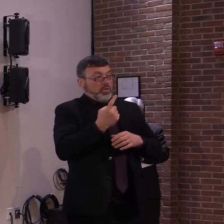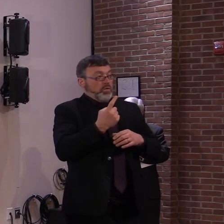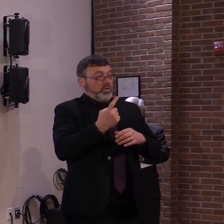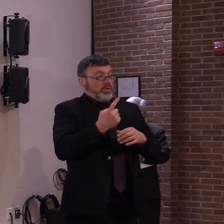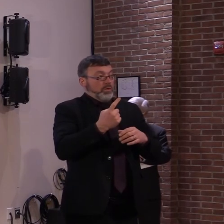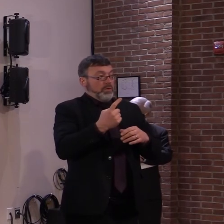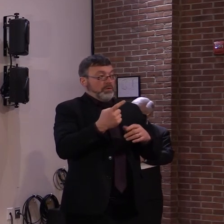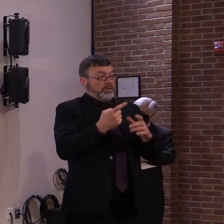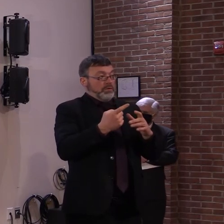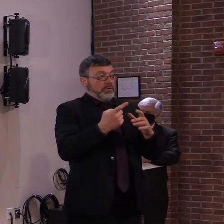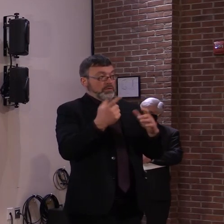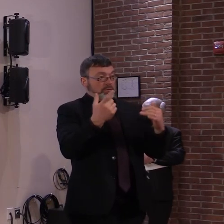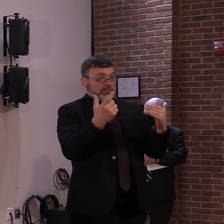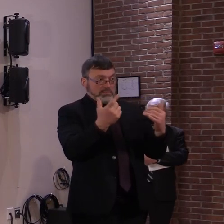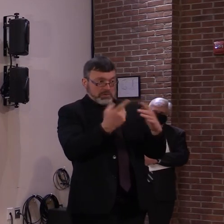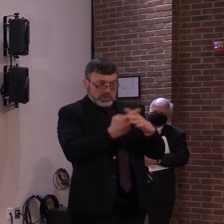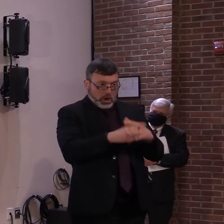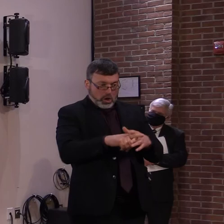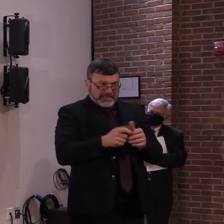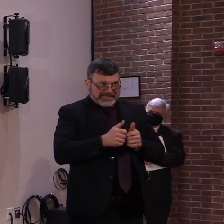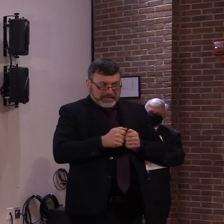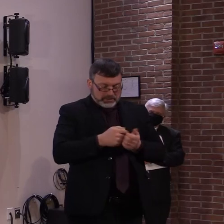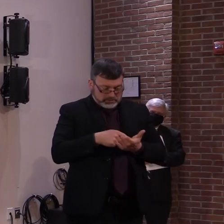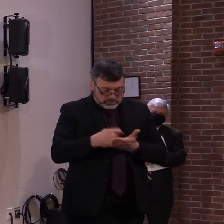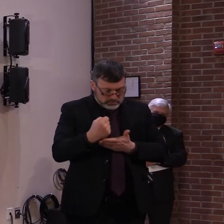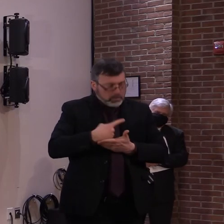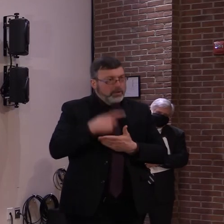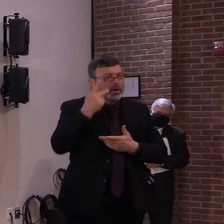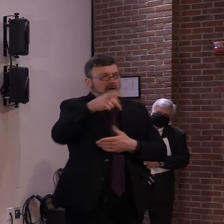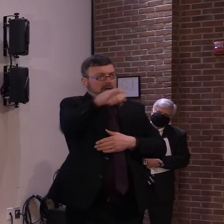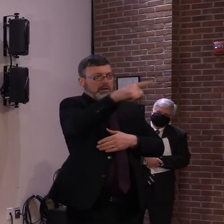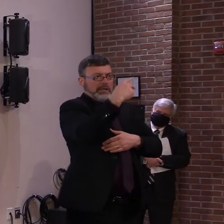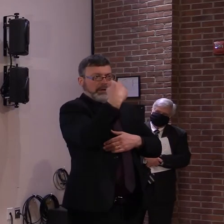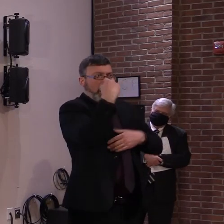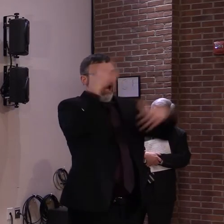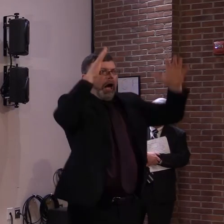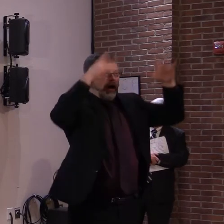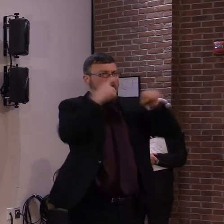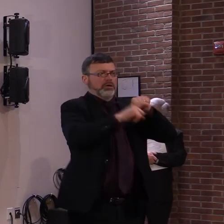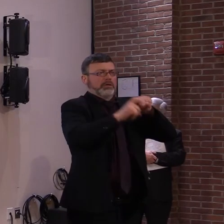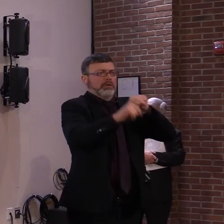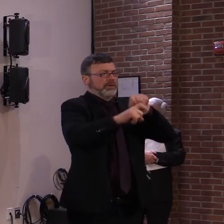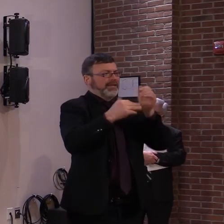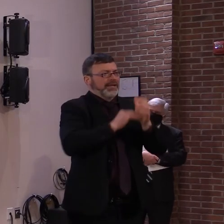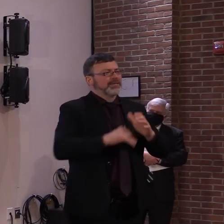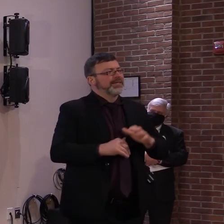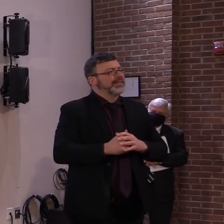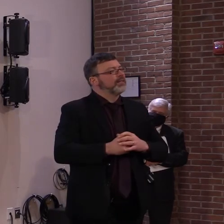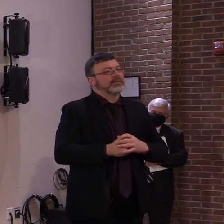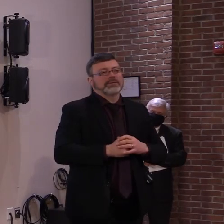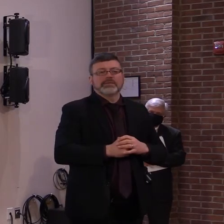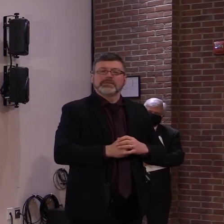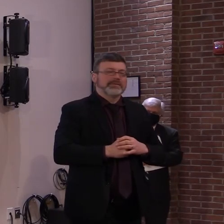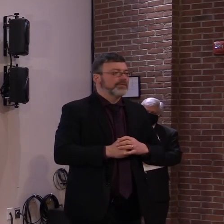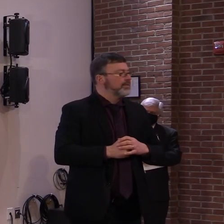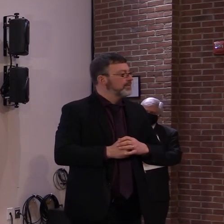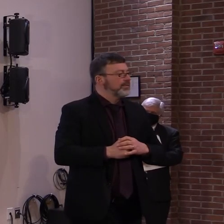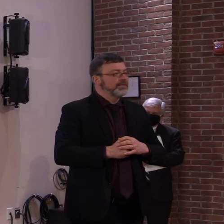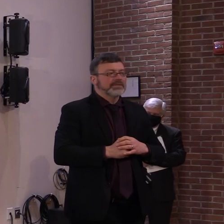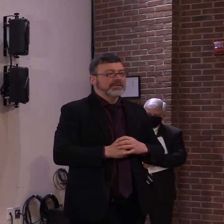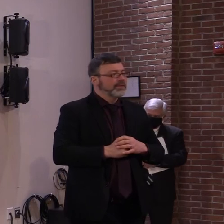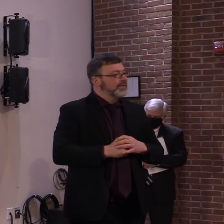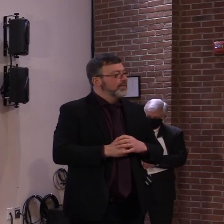into the health department regarding vaccination as we speak. So I'd like to get both Secretary